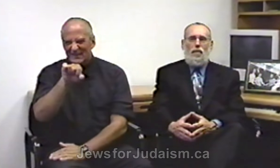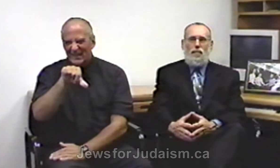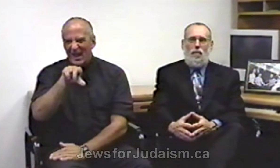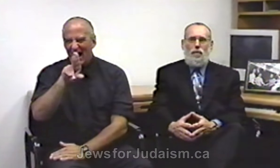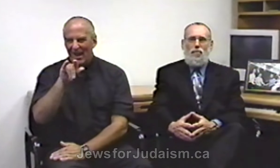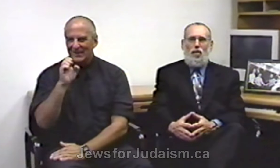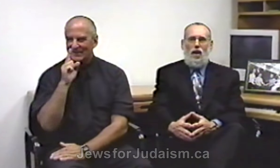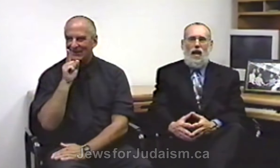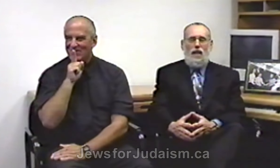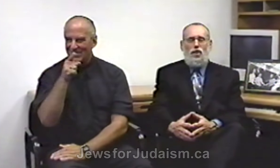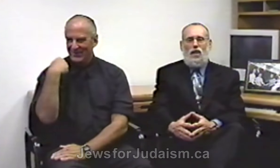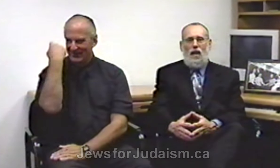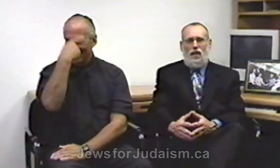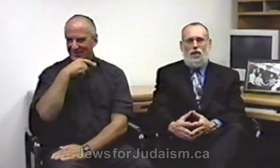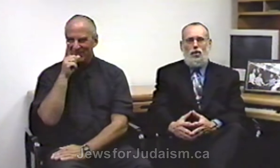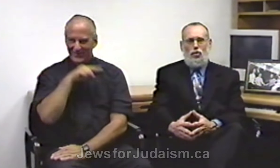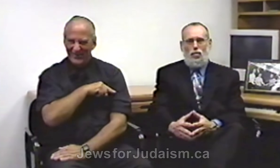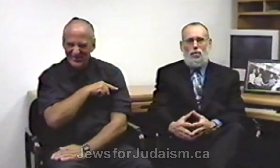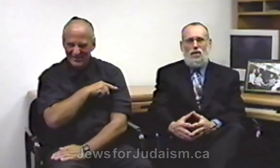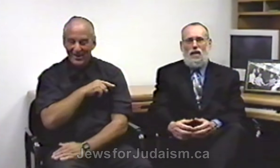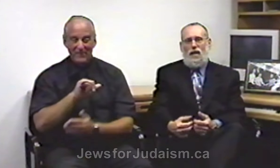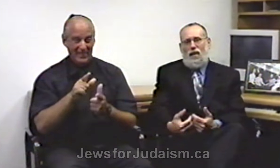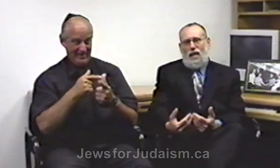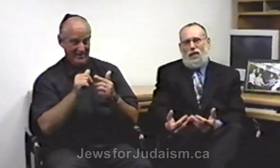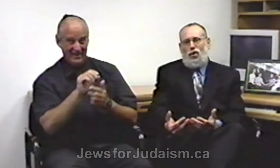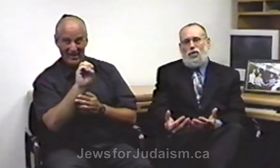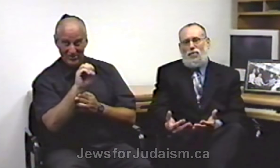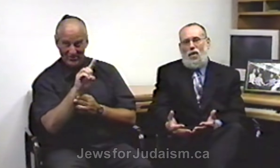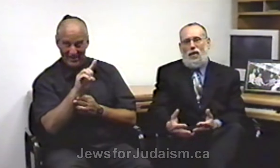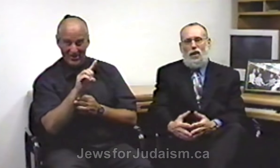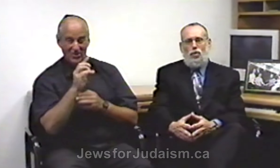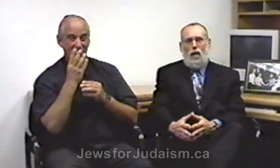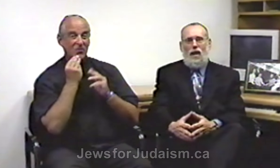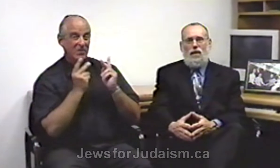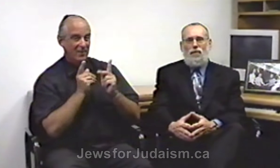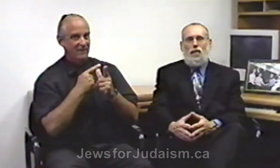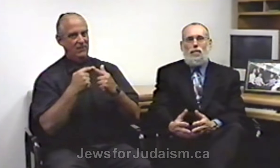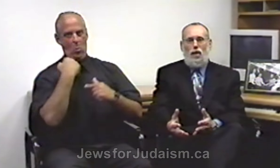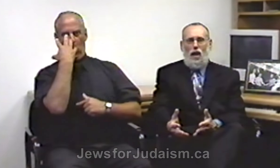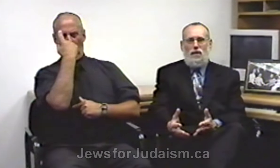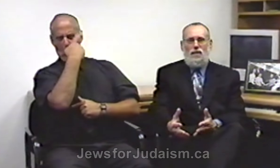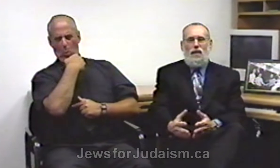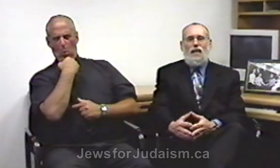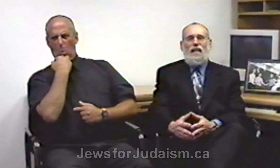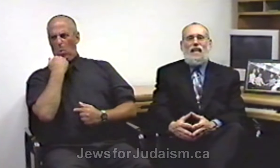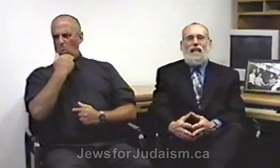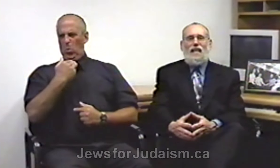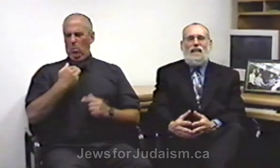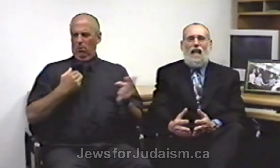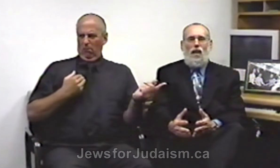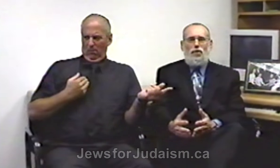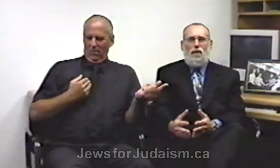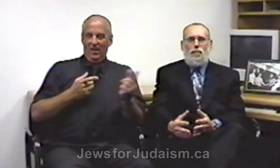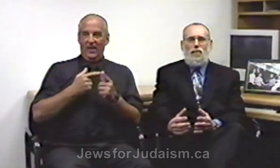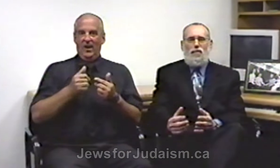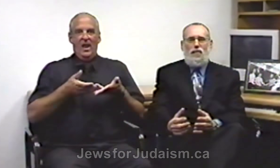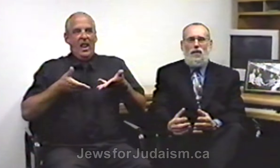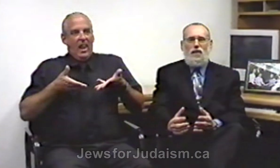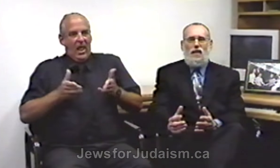But for uneducated Jews, it looks very attractive. Plus, it allows them to feel that